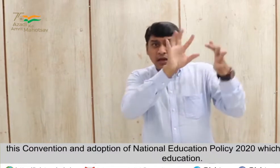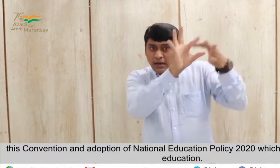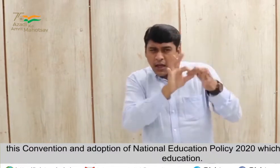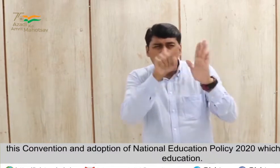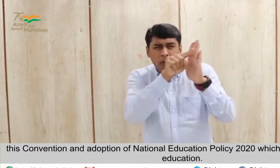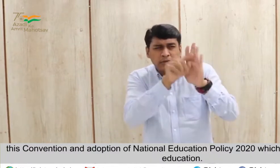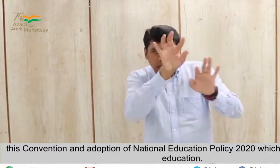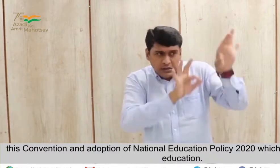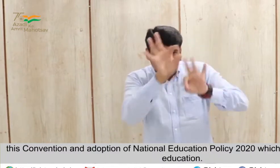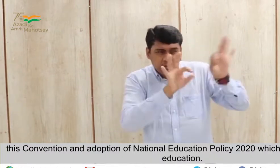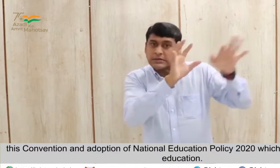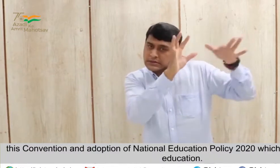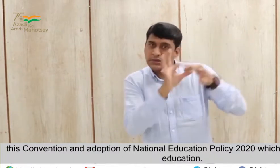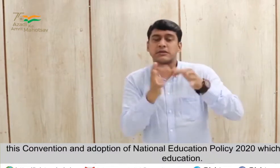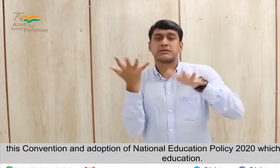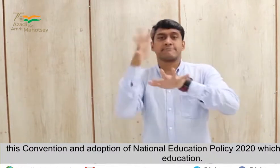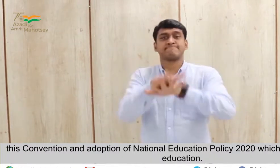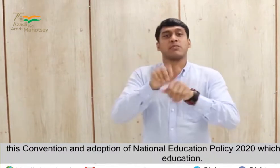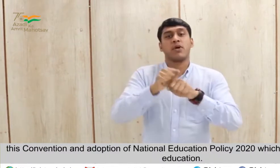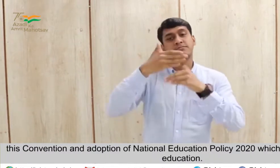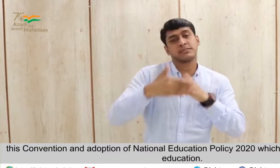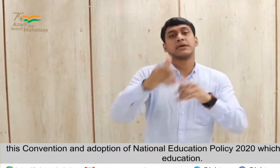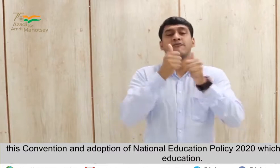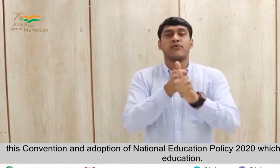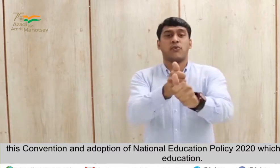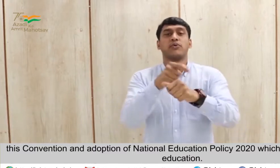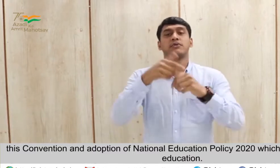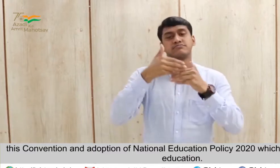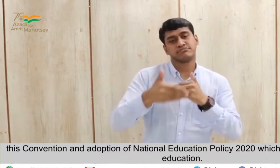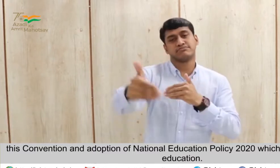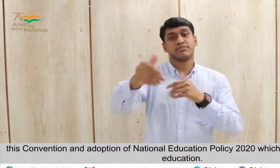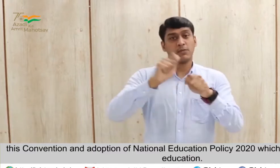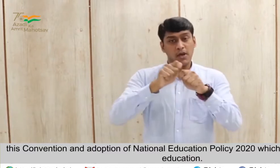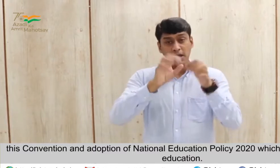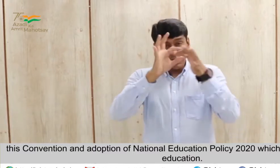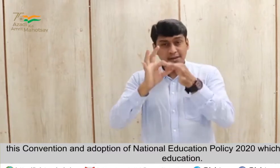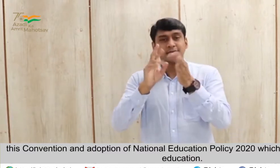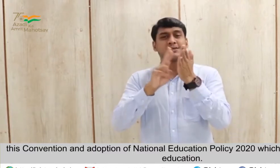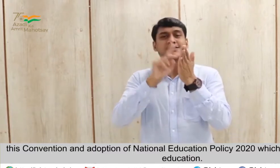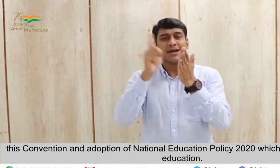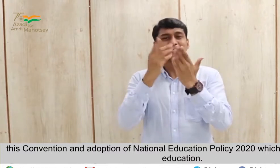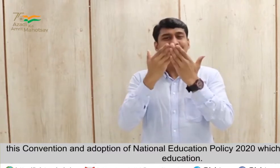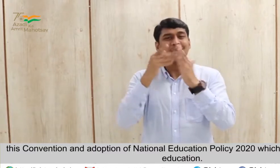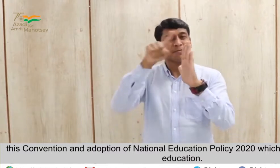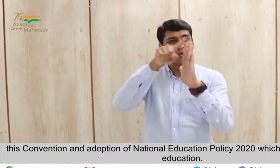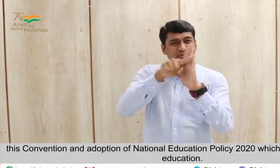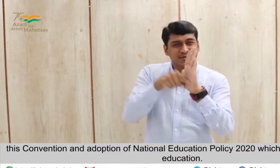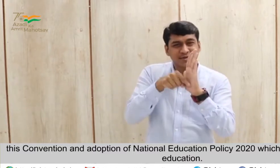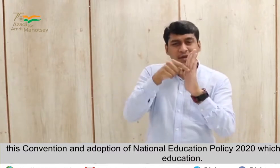convention, and adoption of National